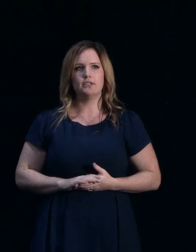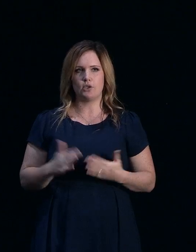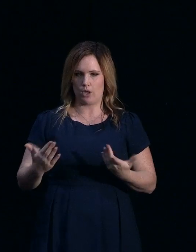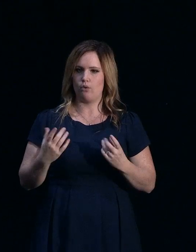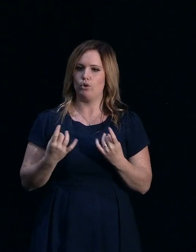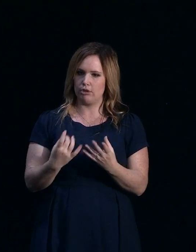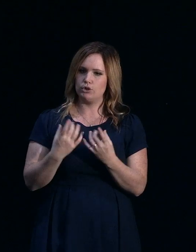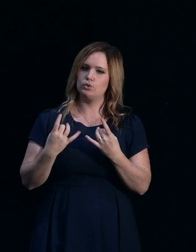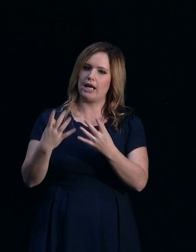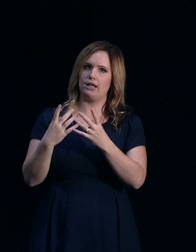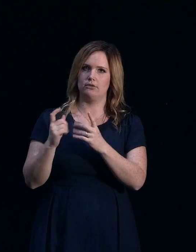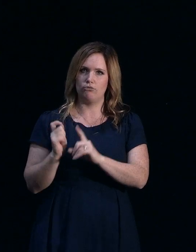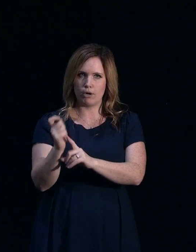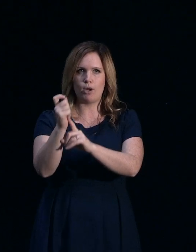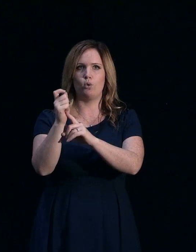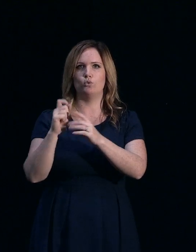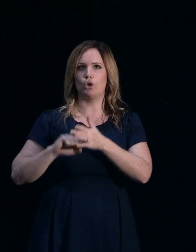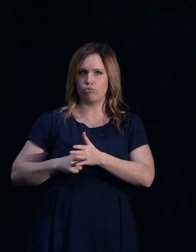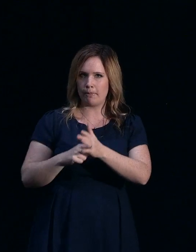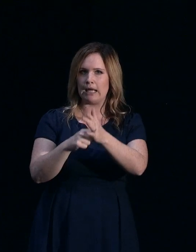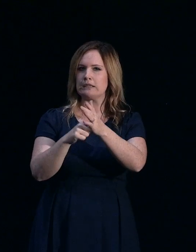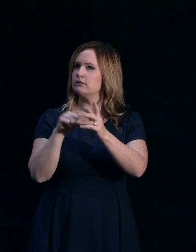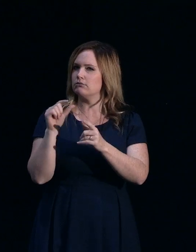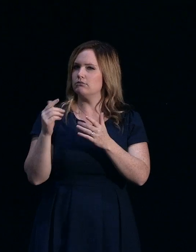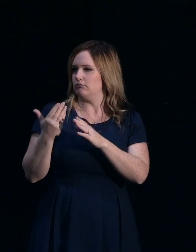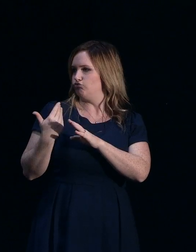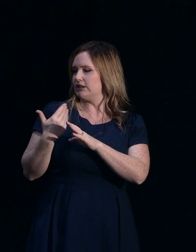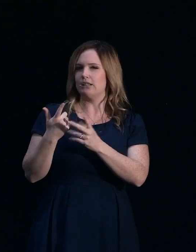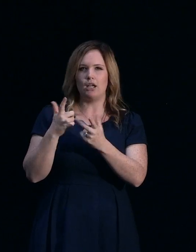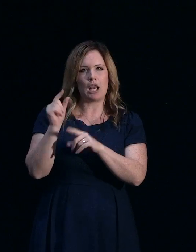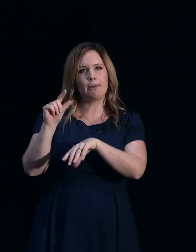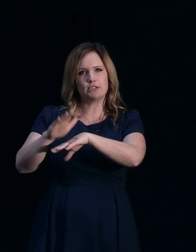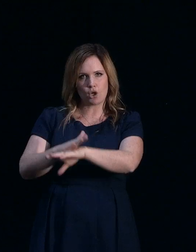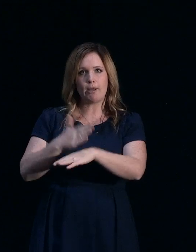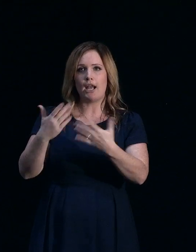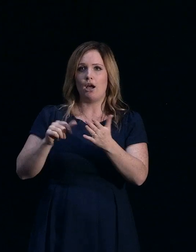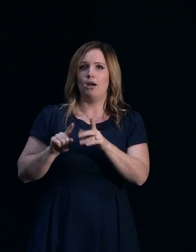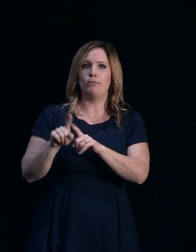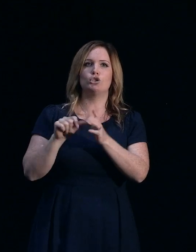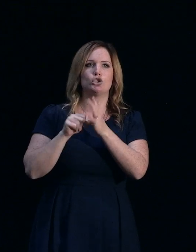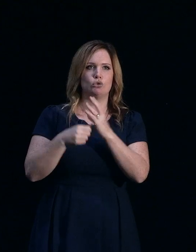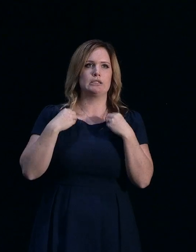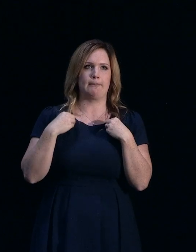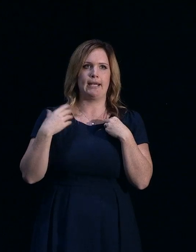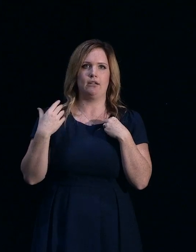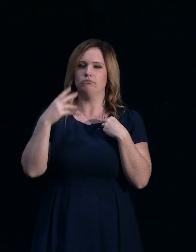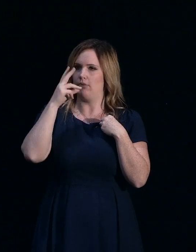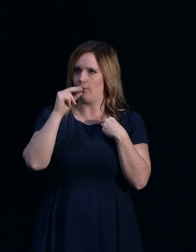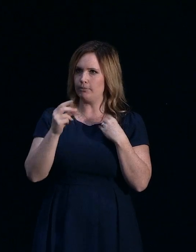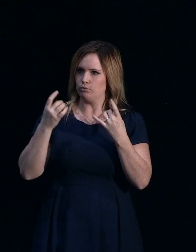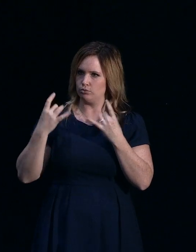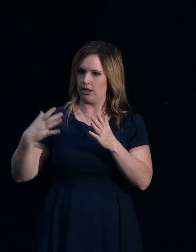the repairs or the rebuilds as quickly as we would have liked. But now most insurers have their program of works all developed.